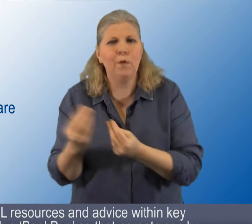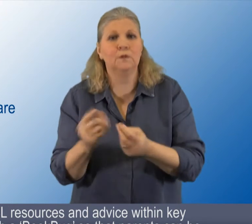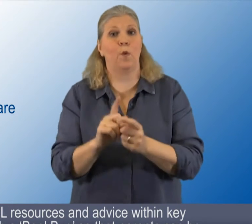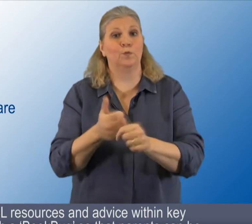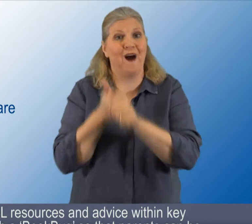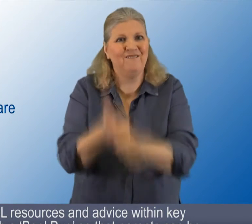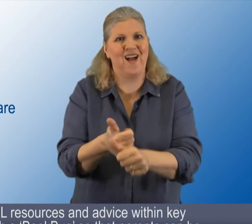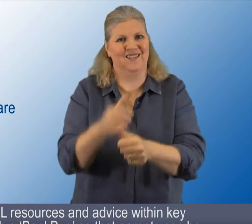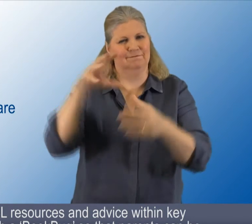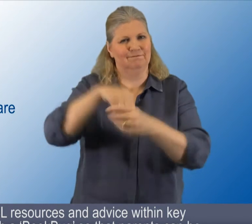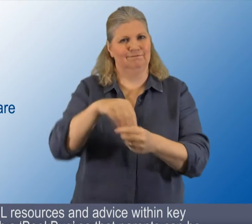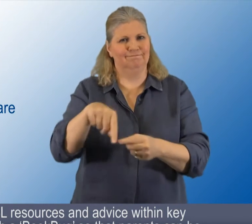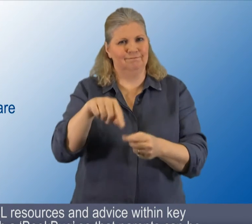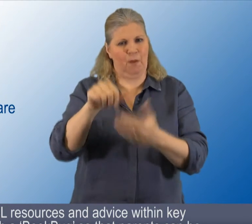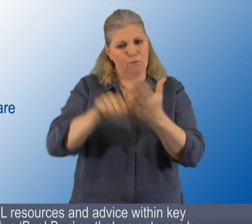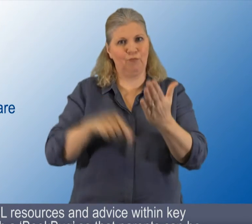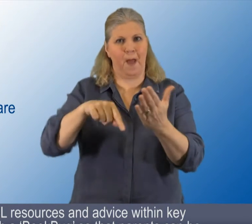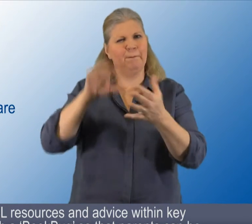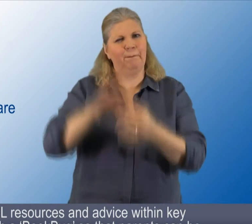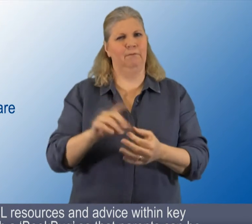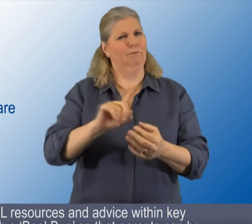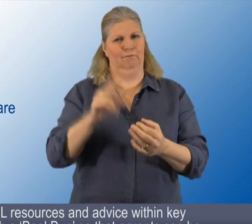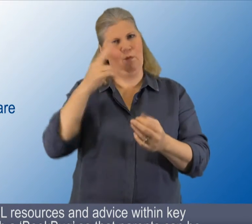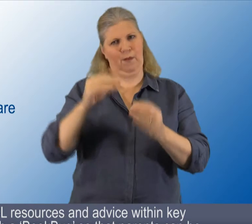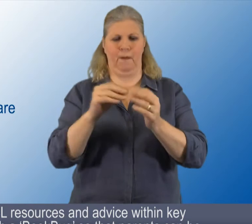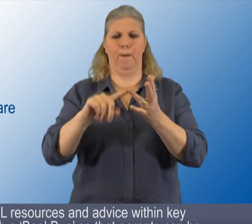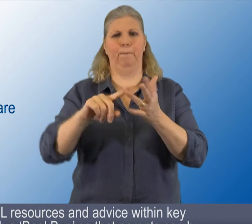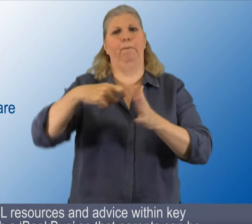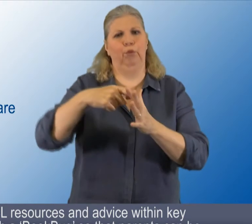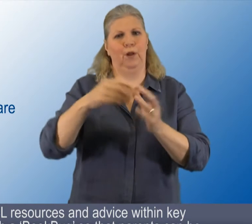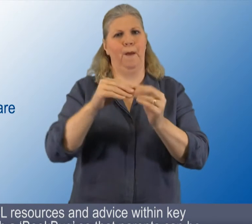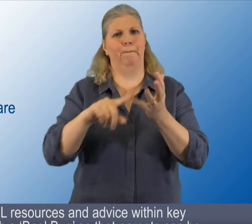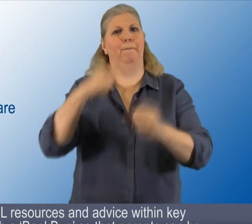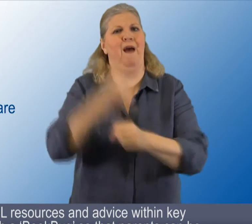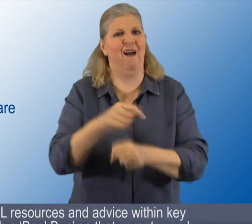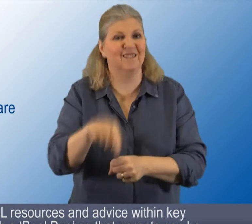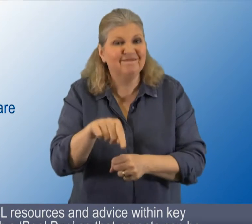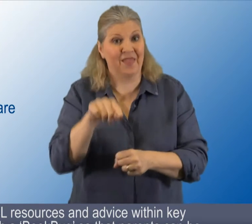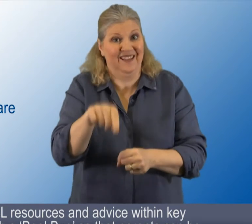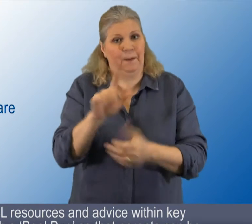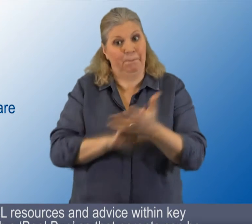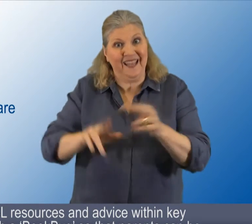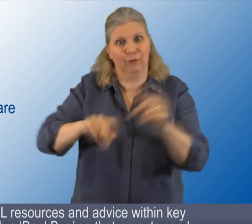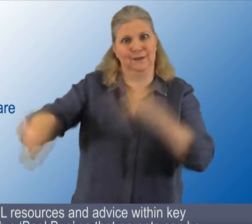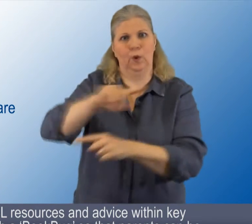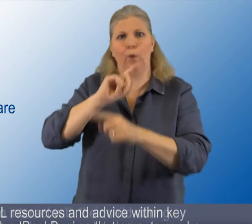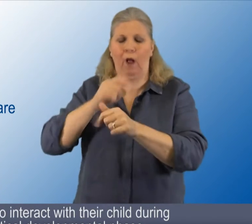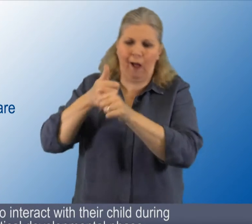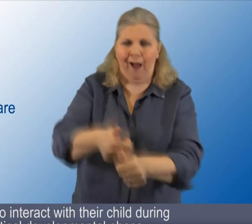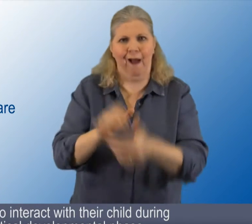Continue to support the deaf-deaf-deaf-deaf-deaf-deaf-deaf-deaf-deaf